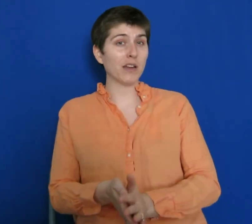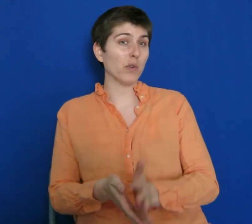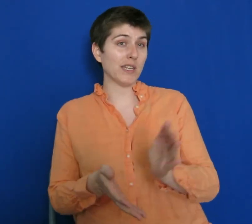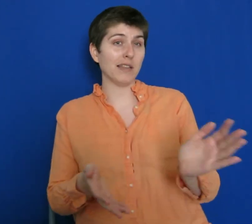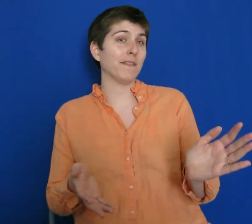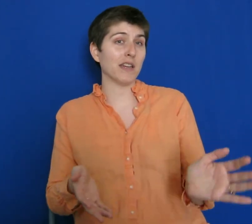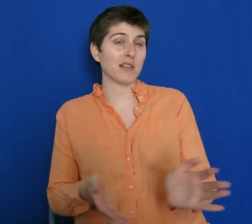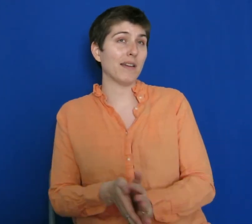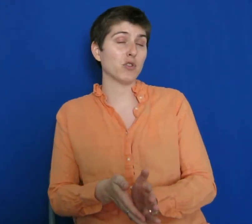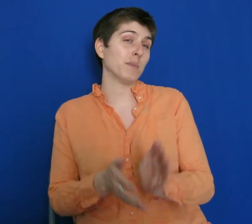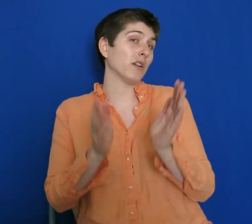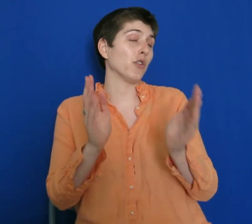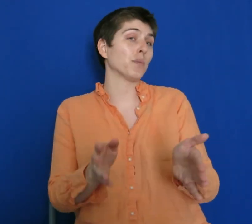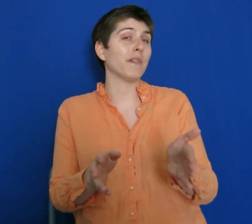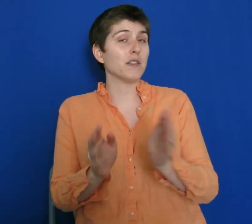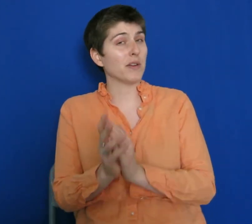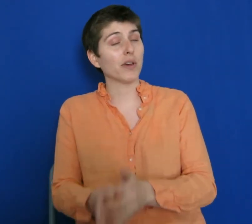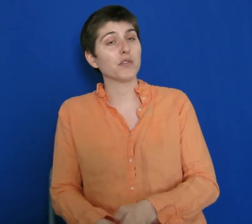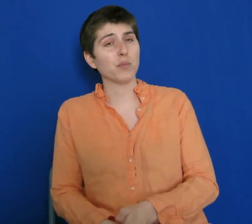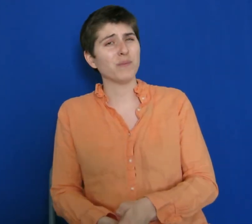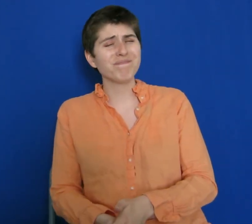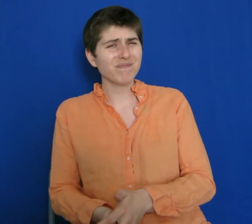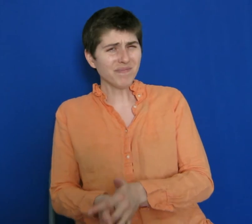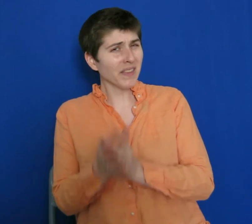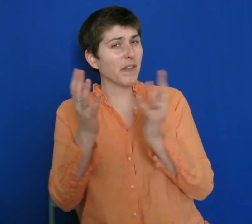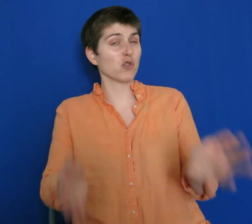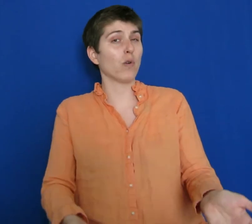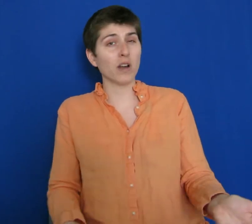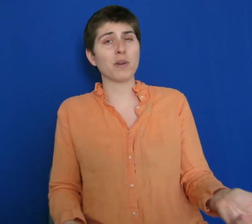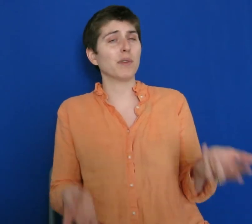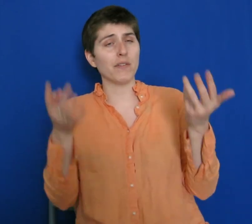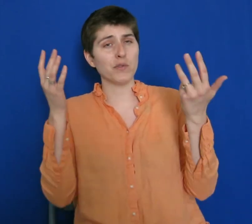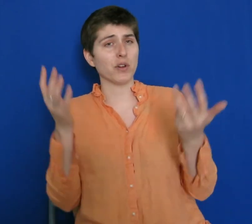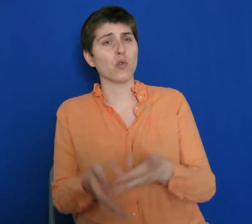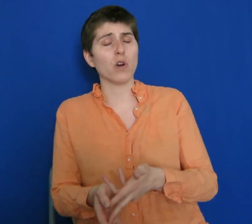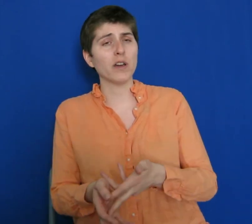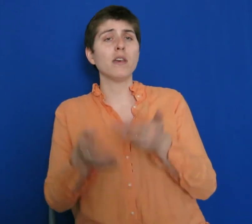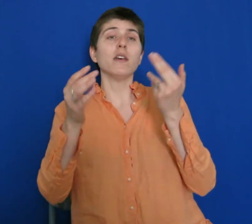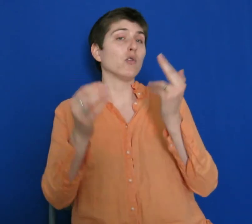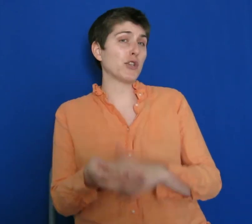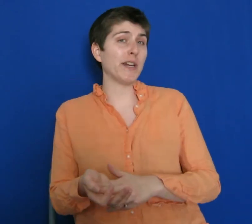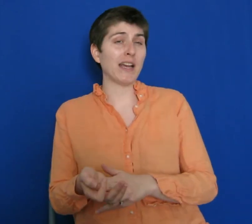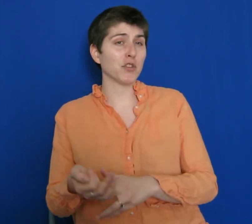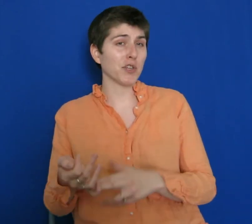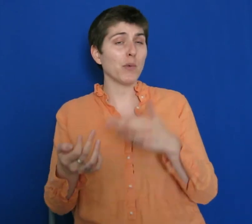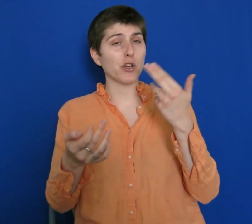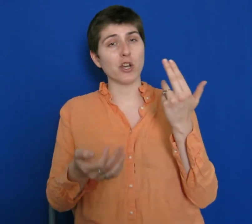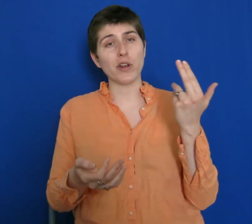with daily fitness livestreams, and it also provides mental health support. Then there's Quora, probably everyone's heard of Quora, a question-and-answer site where you can go to